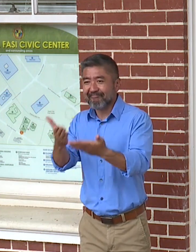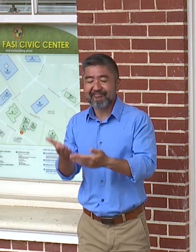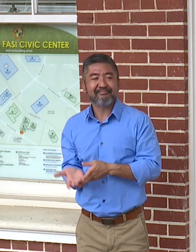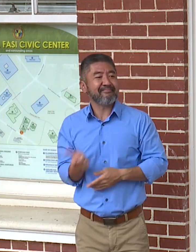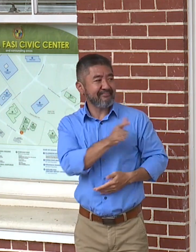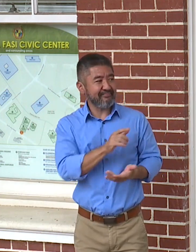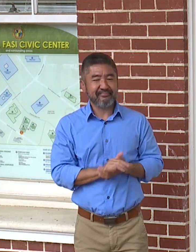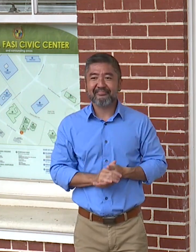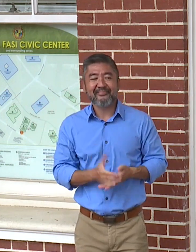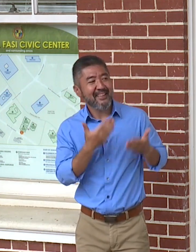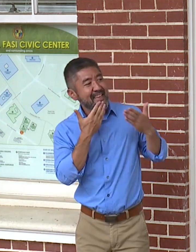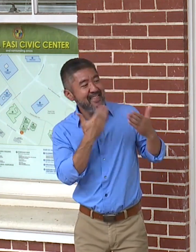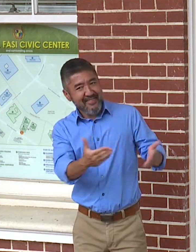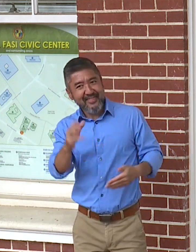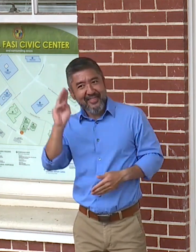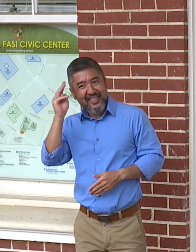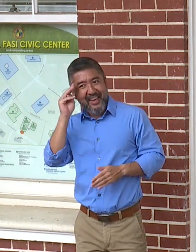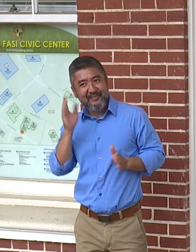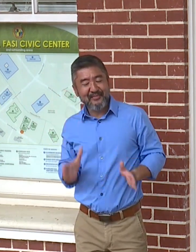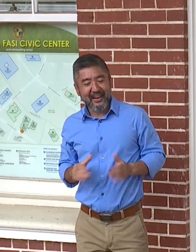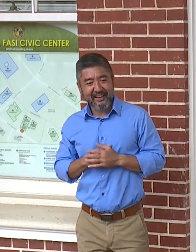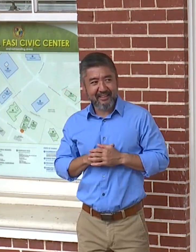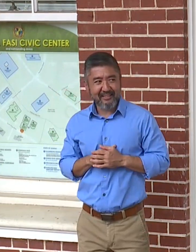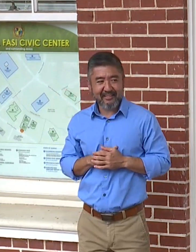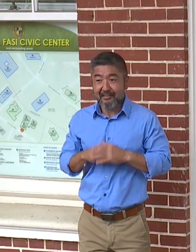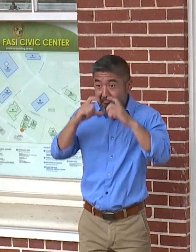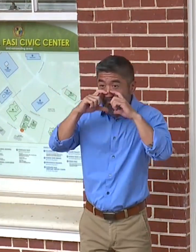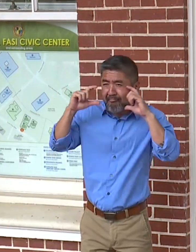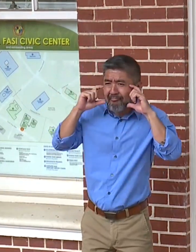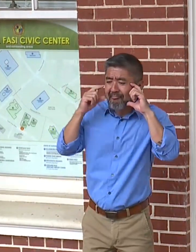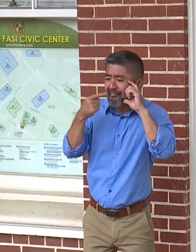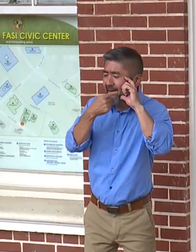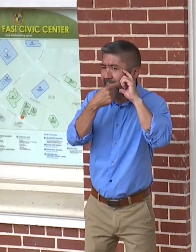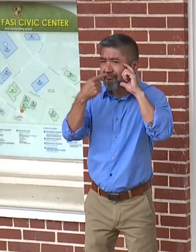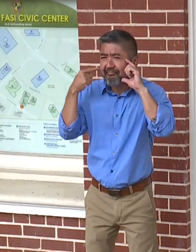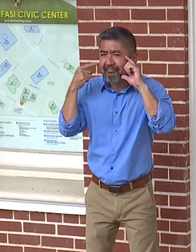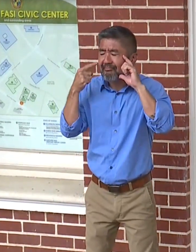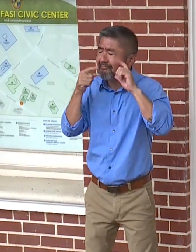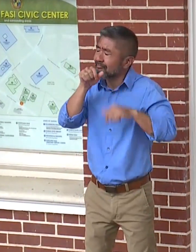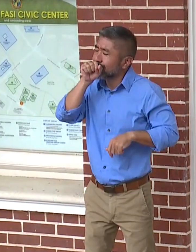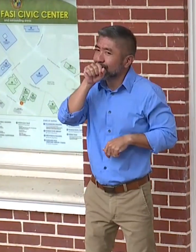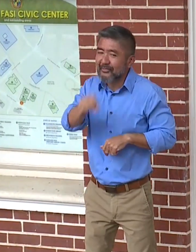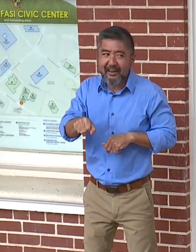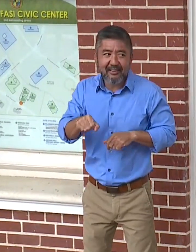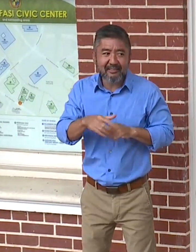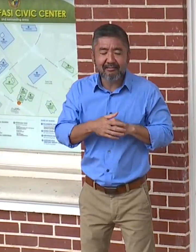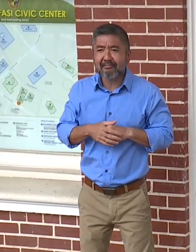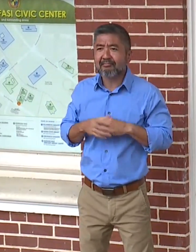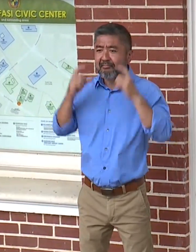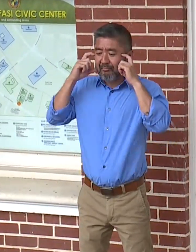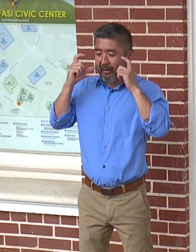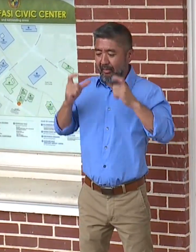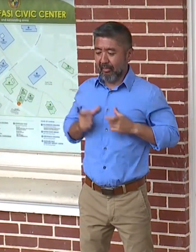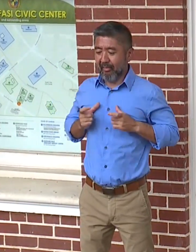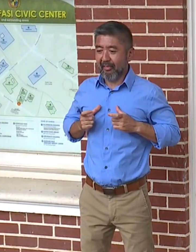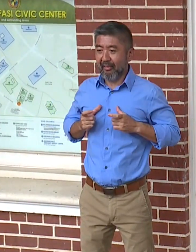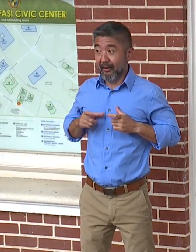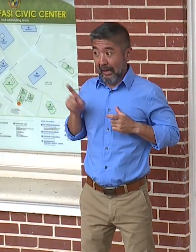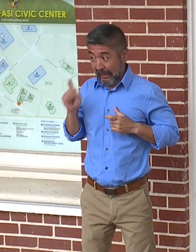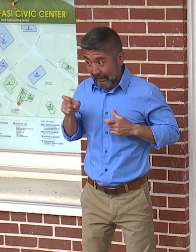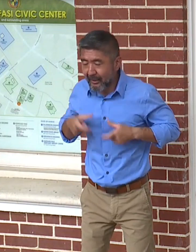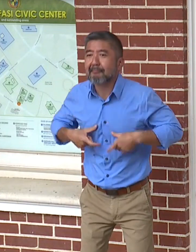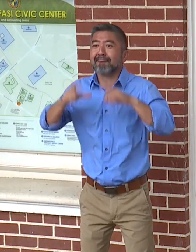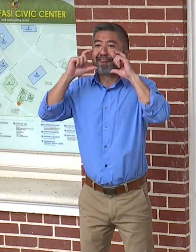Thank you, Mayor. You know, I love this mass design because it hangs and I never lose it and it's there when I need it. So